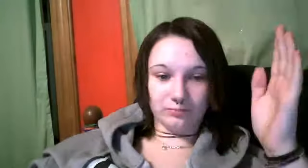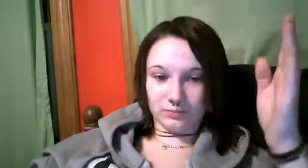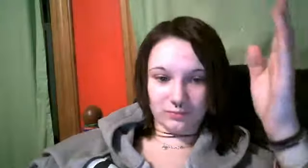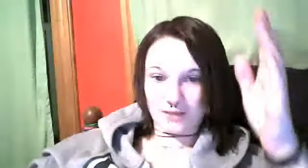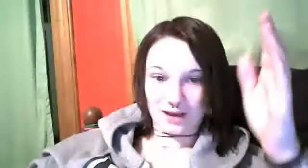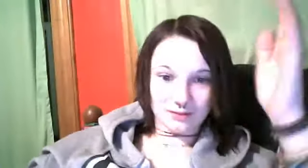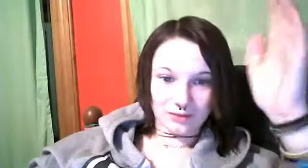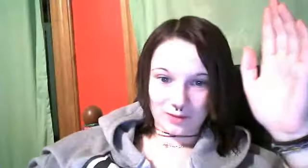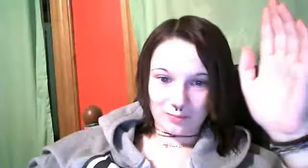yeah okay bye